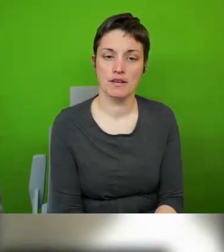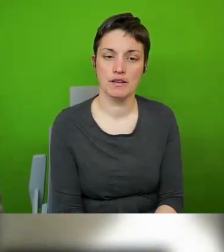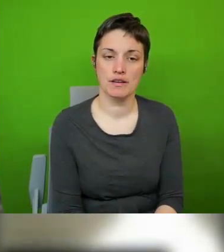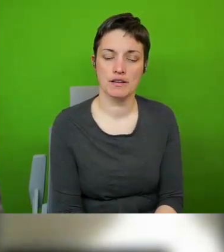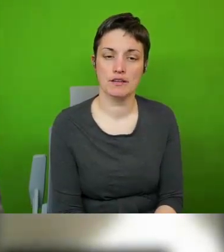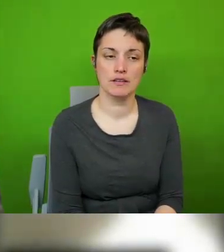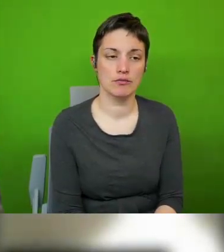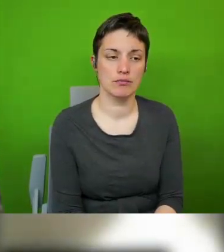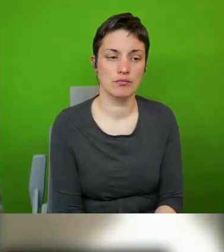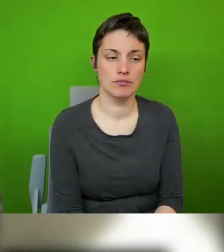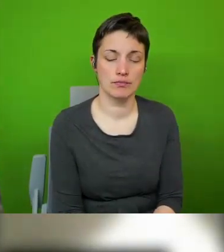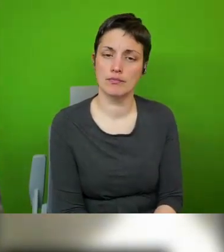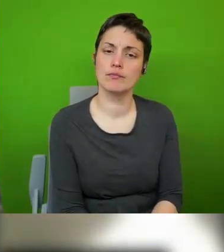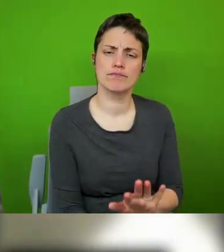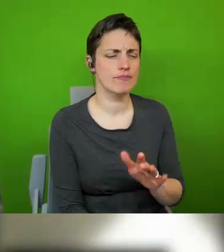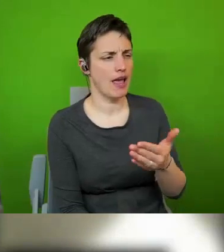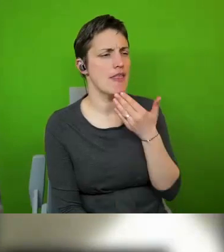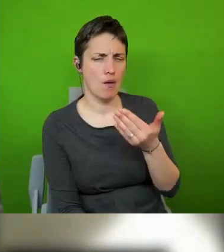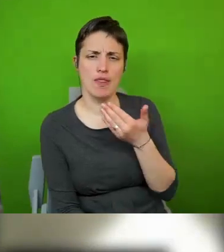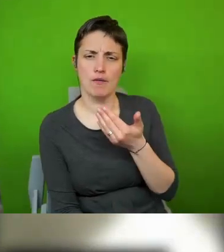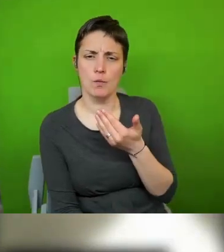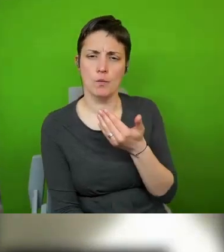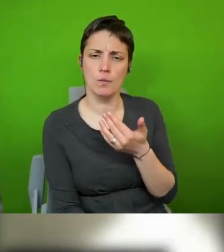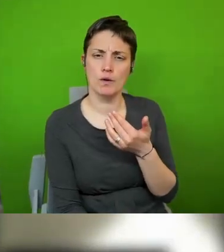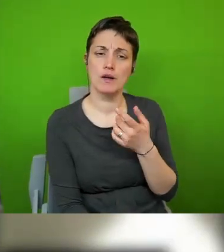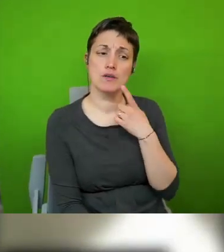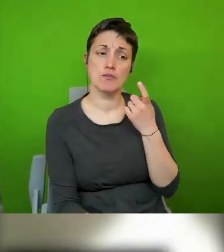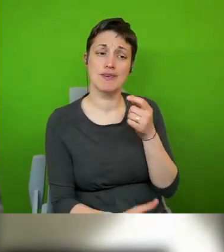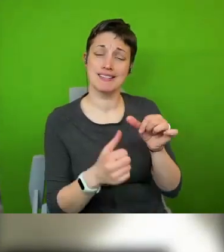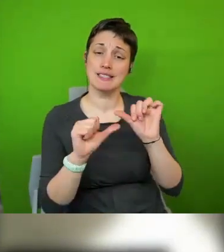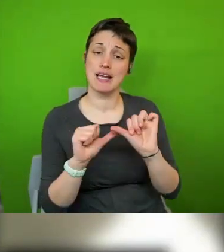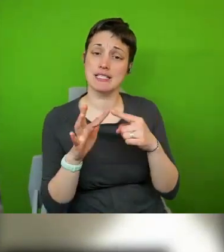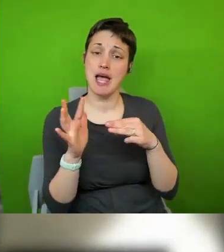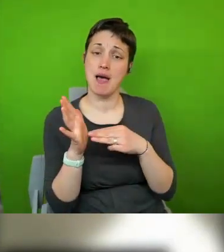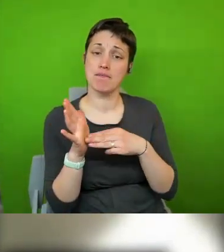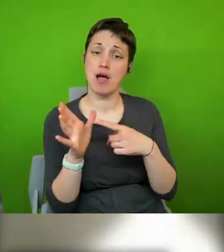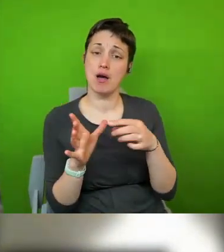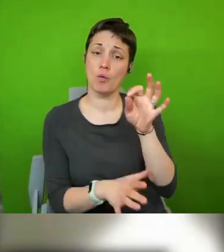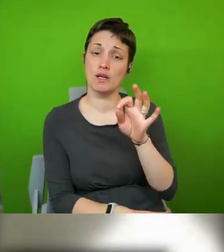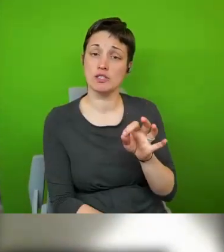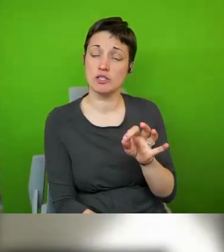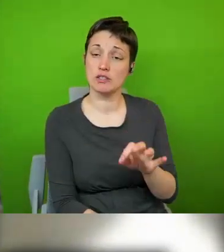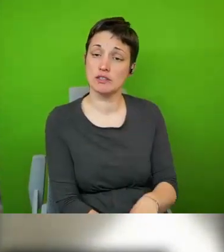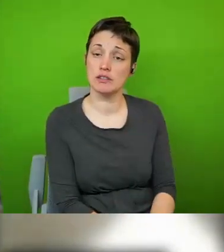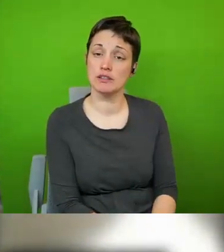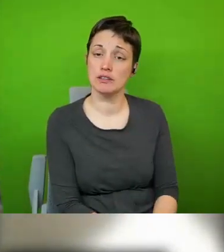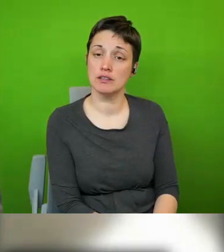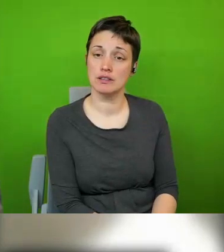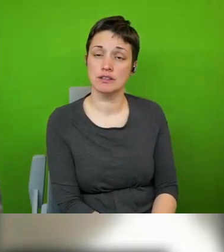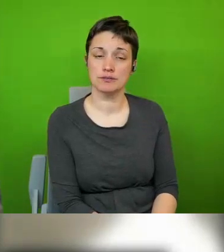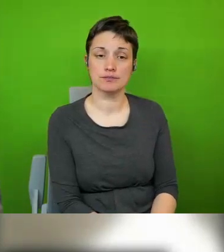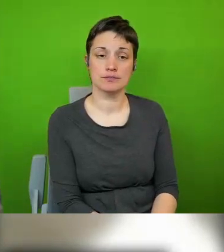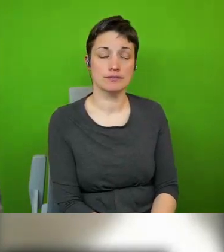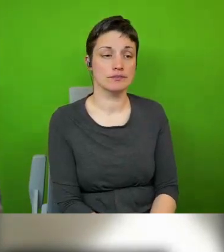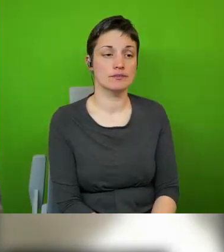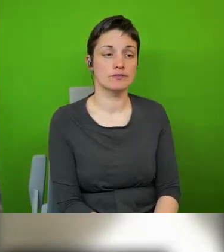um thank you thank you i wonder if you should go straight to emma's question allison which i can read out um